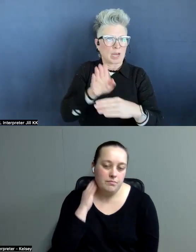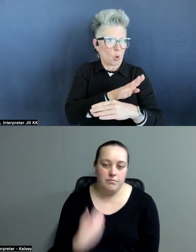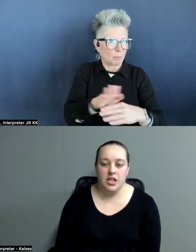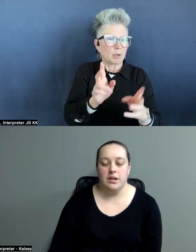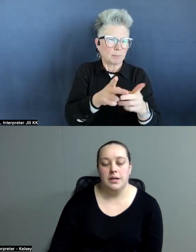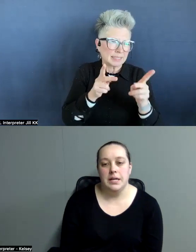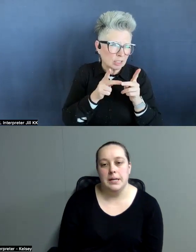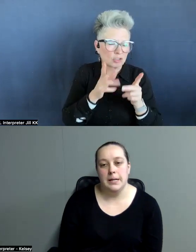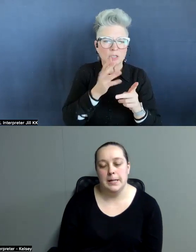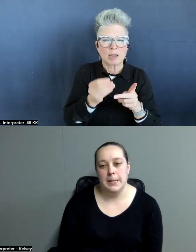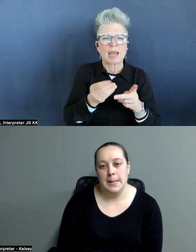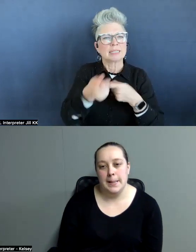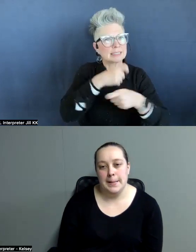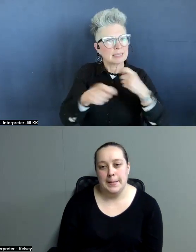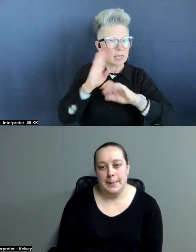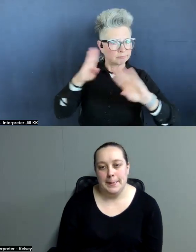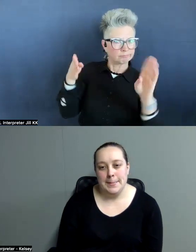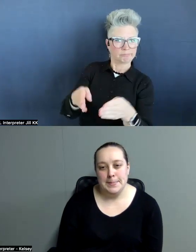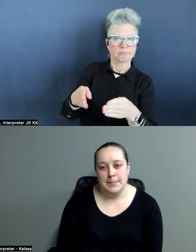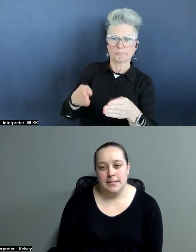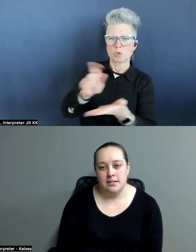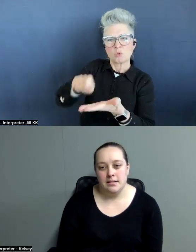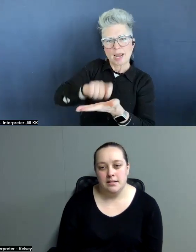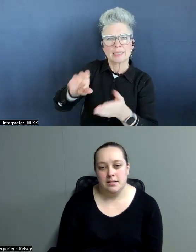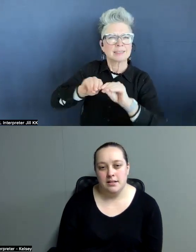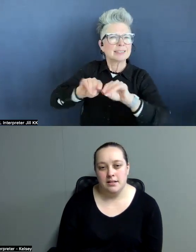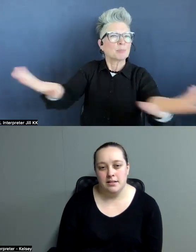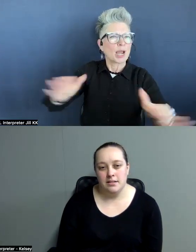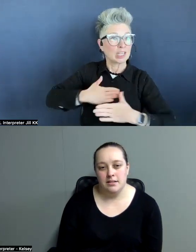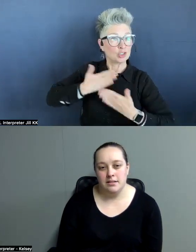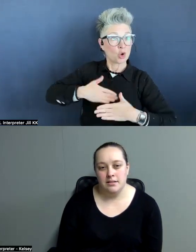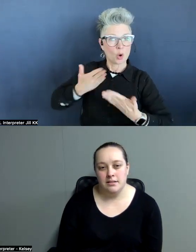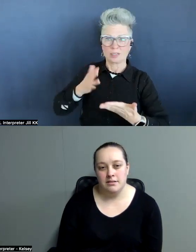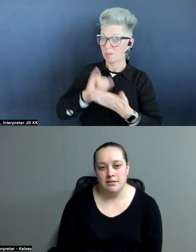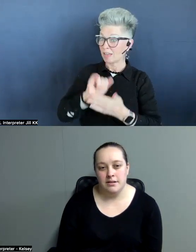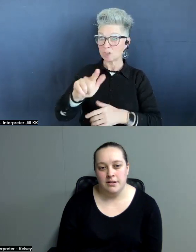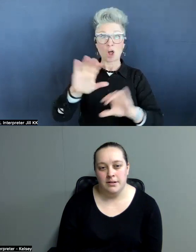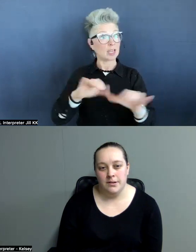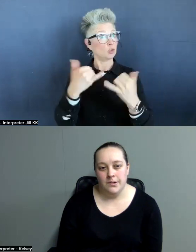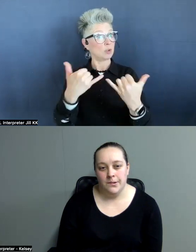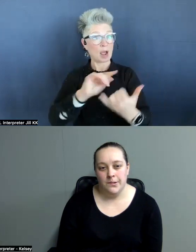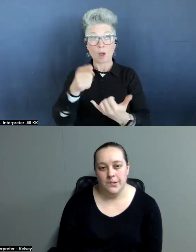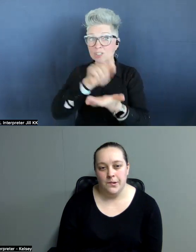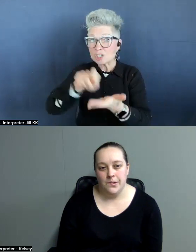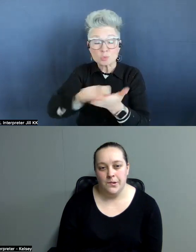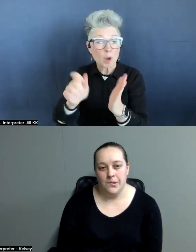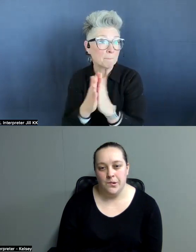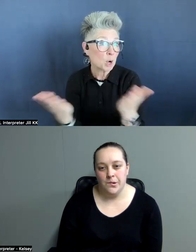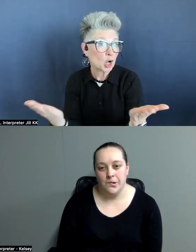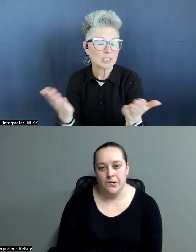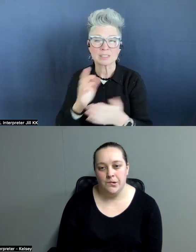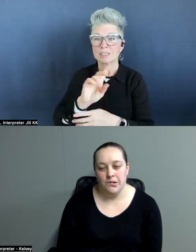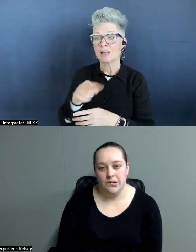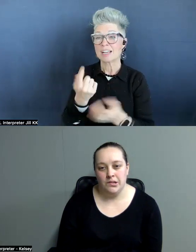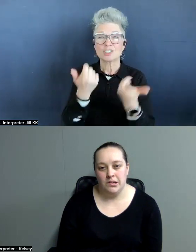concentrate on writing and spreading joy. And so, that's all I do now. I just write books. I just try